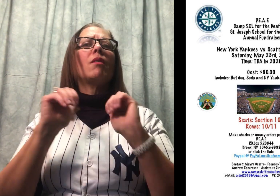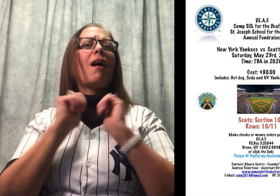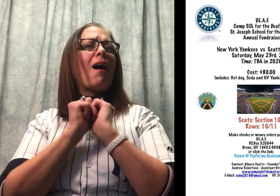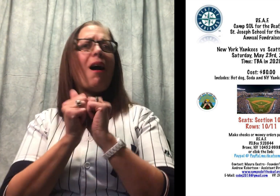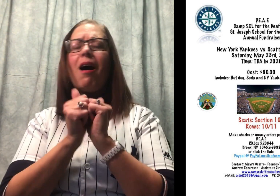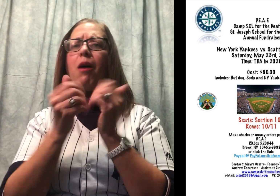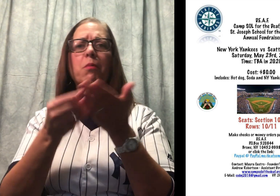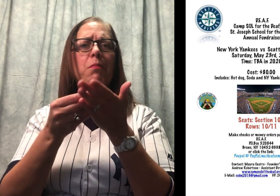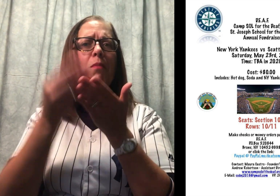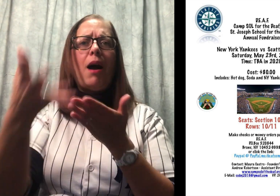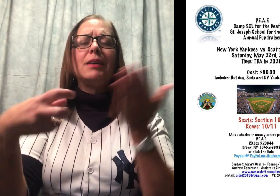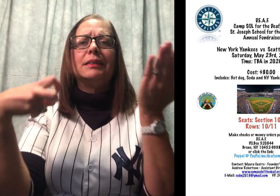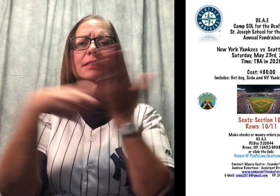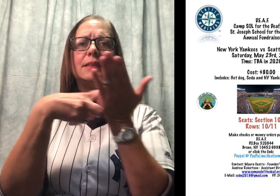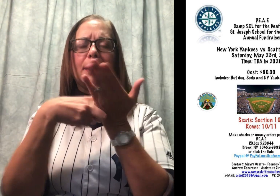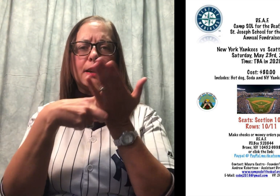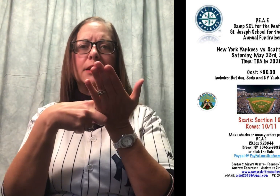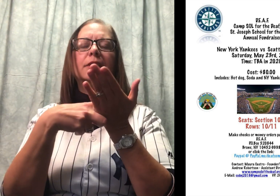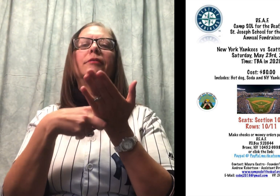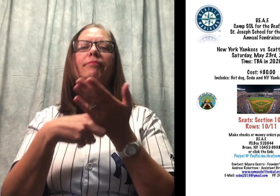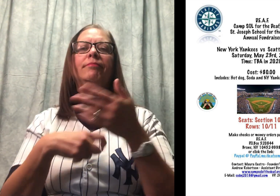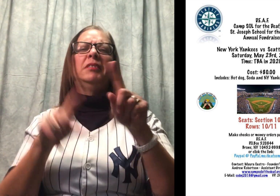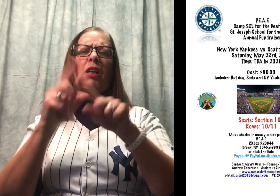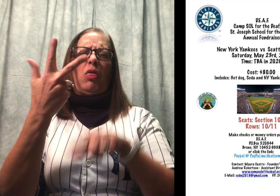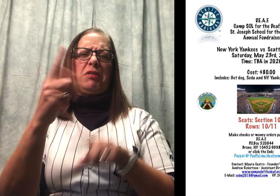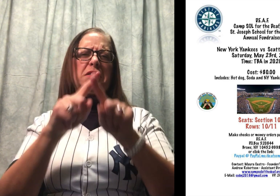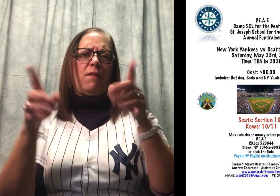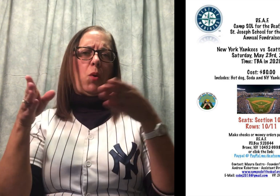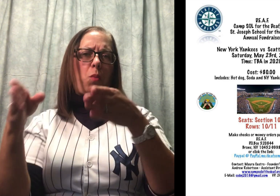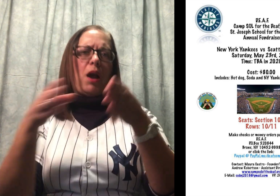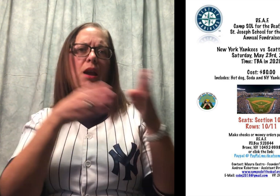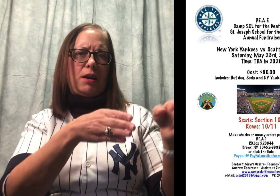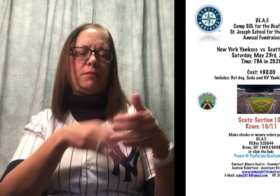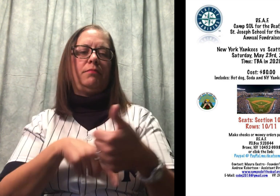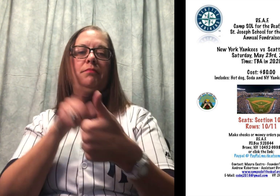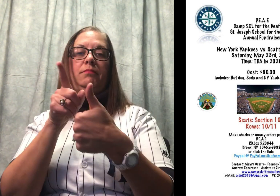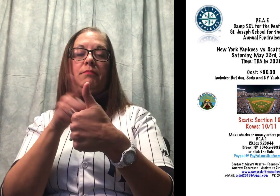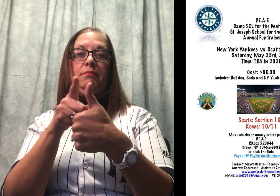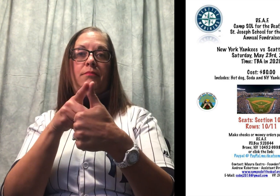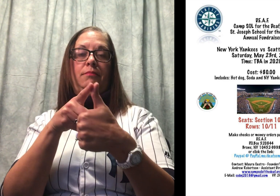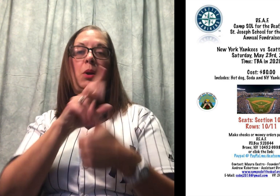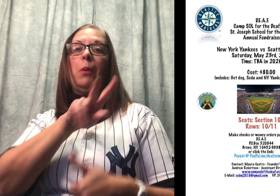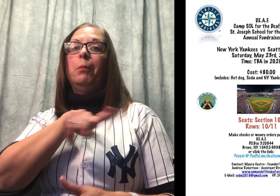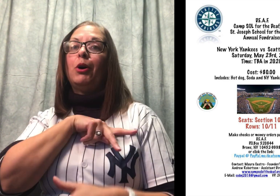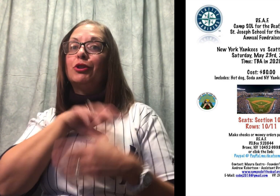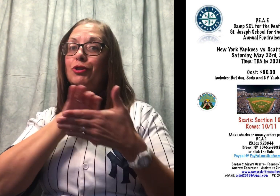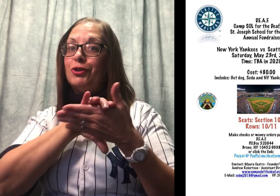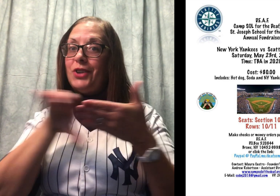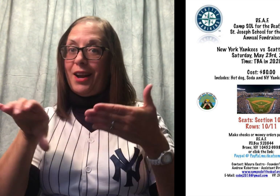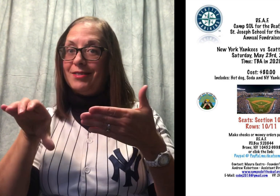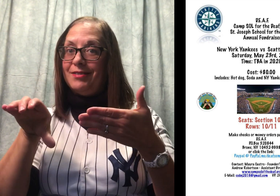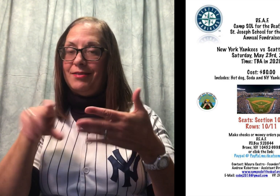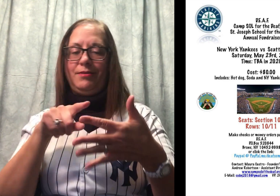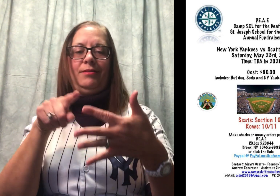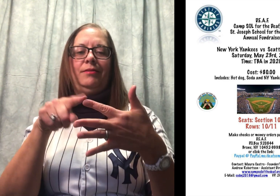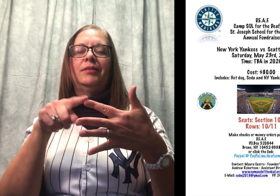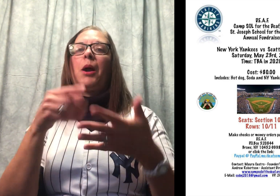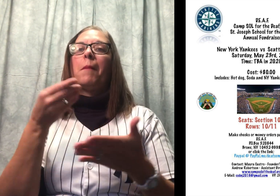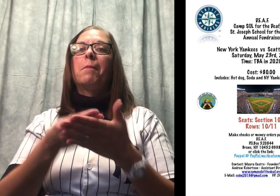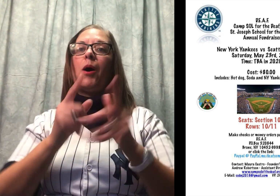I'm active on elevating So I'll just show